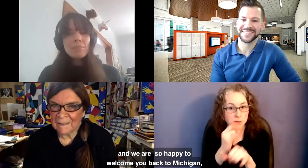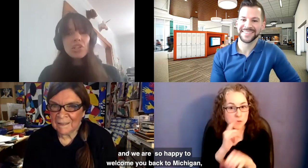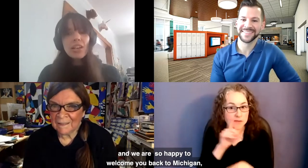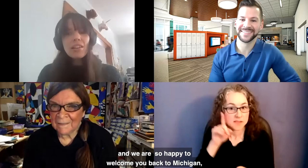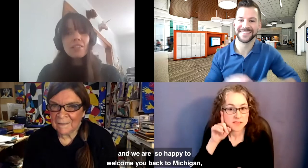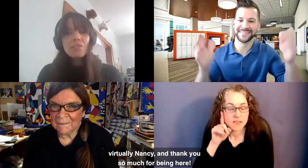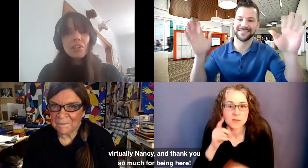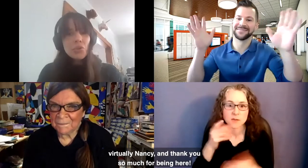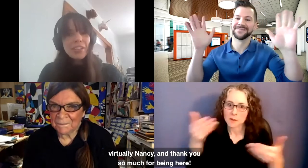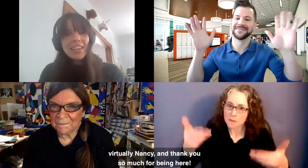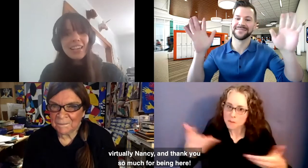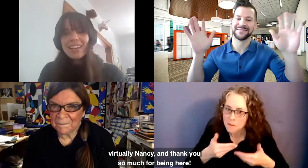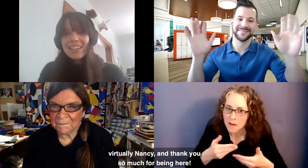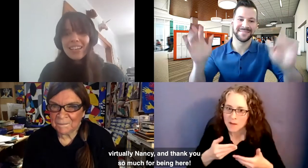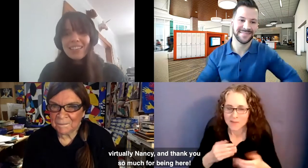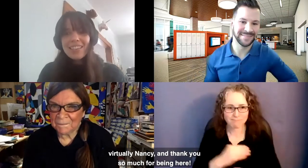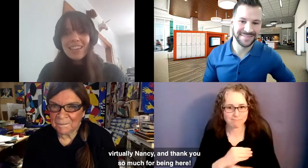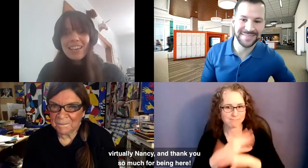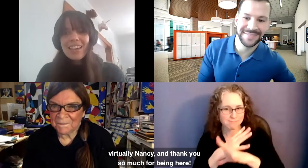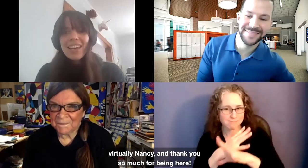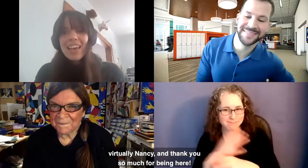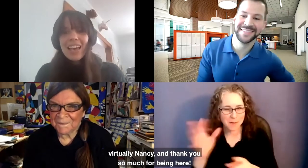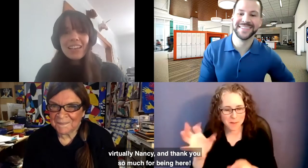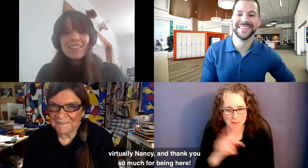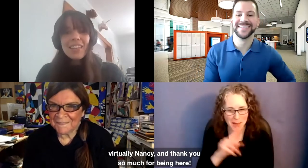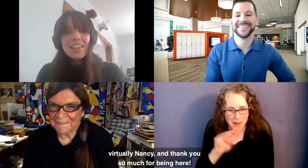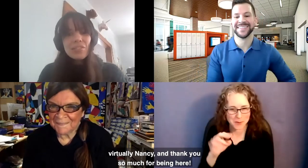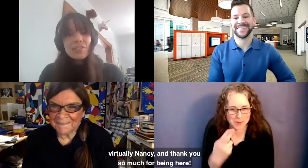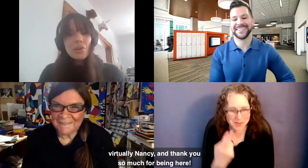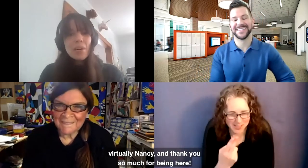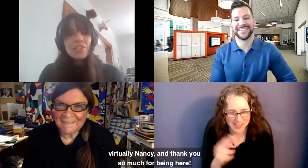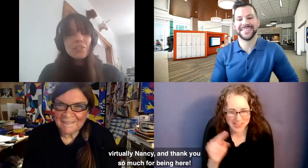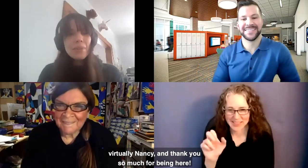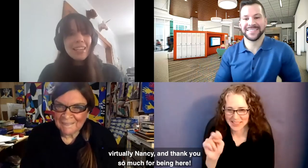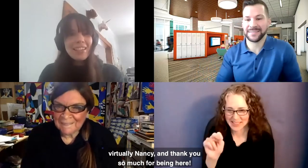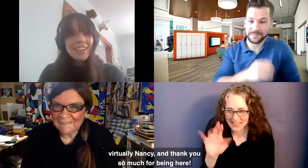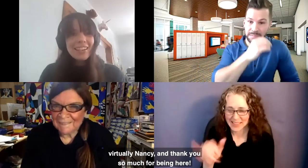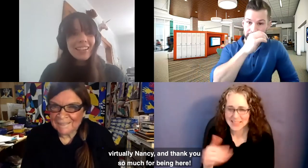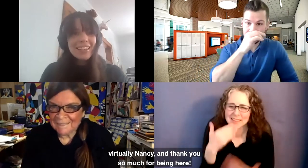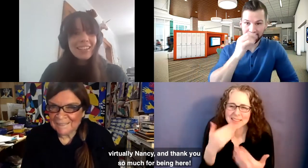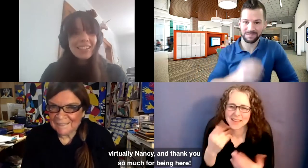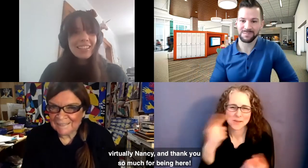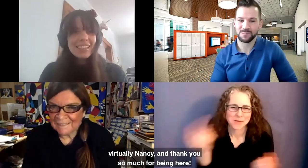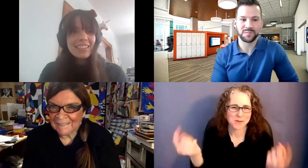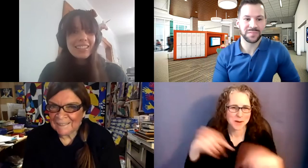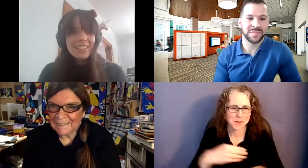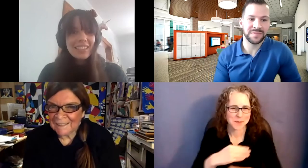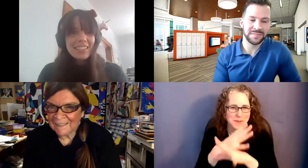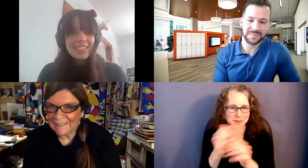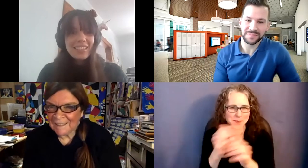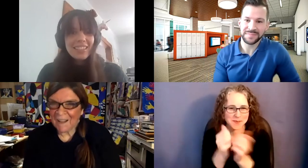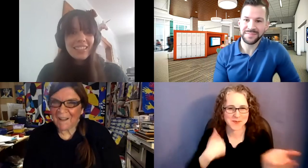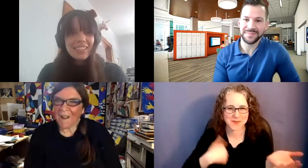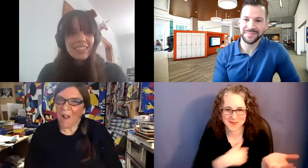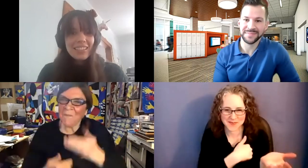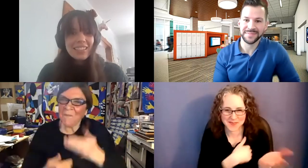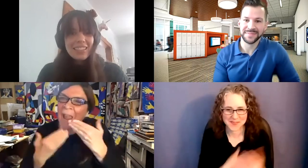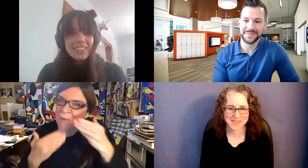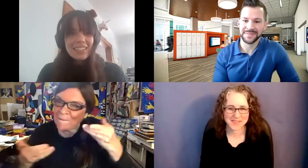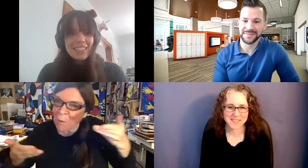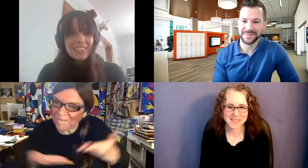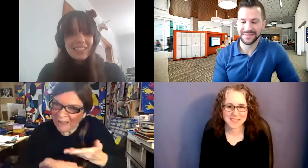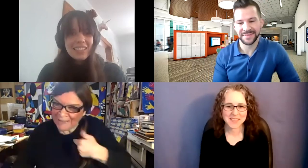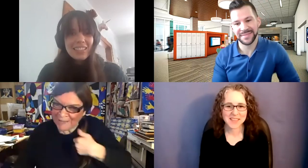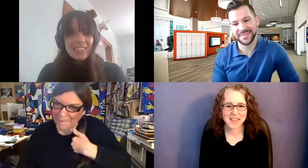back to Michigan virtually, Nancy. And thank you so much for being here. Nancy Signing.